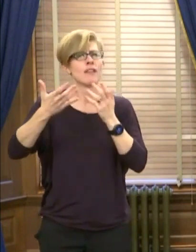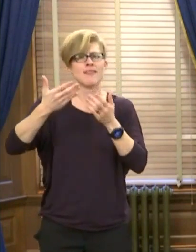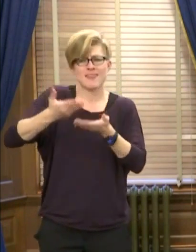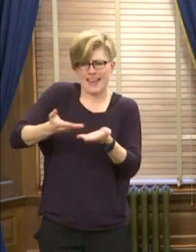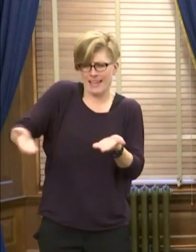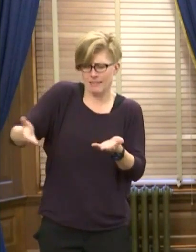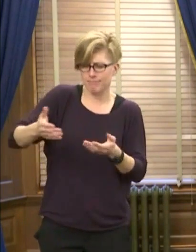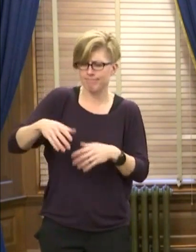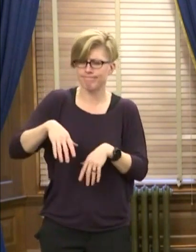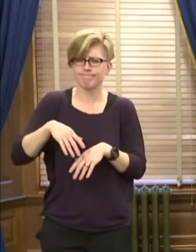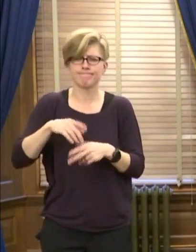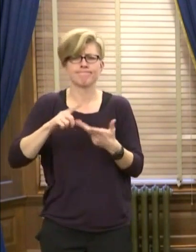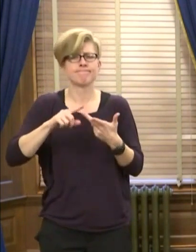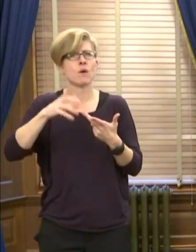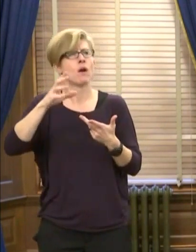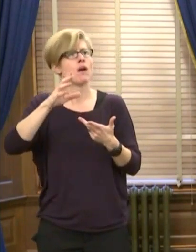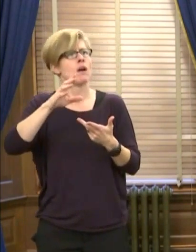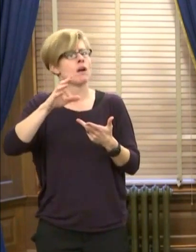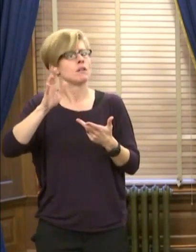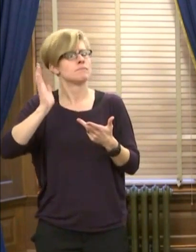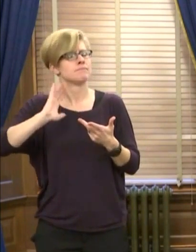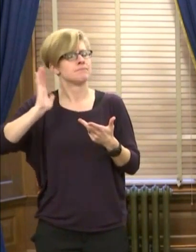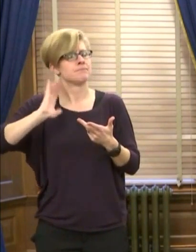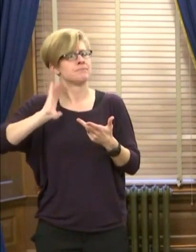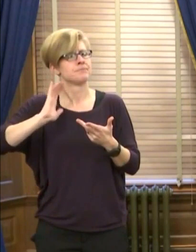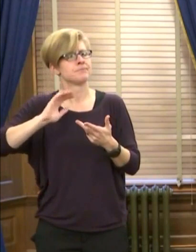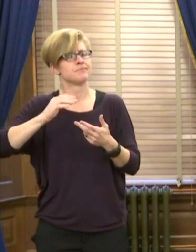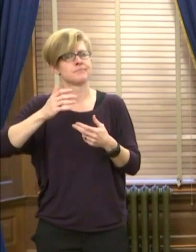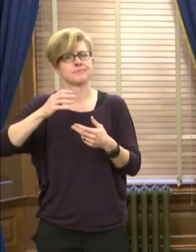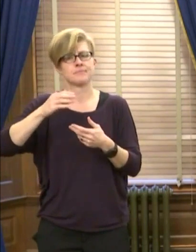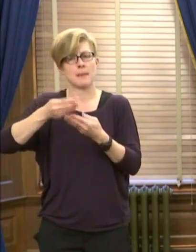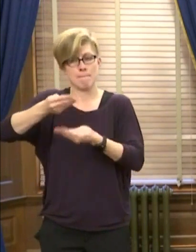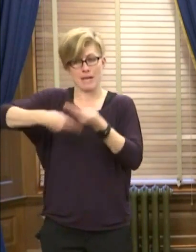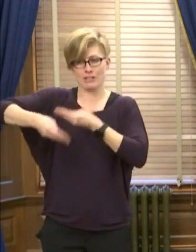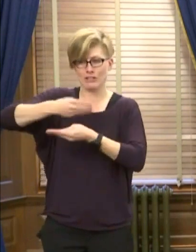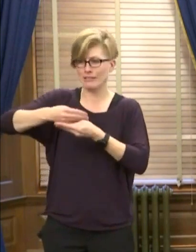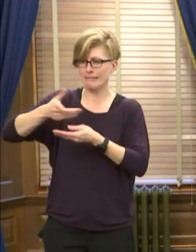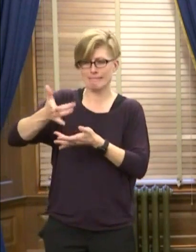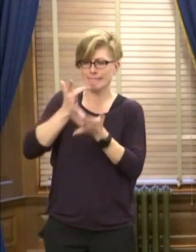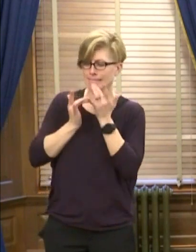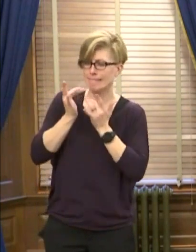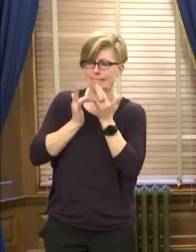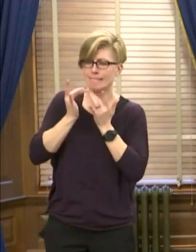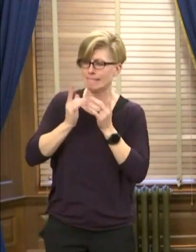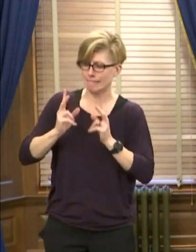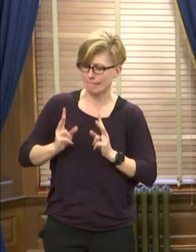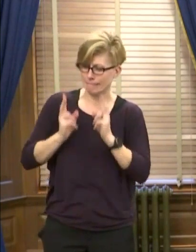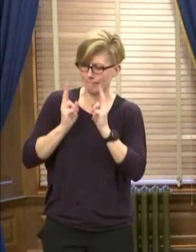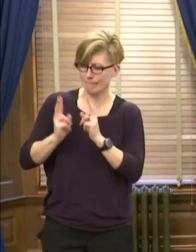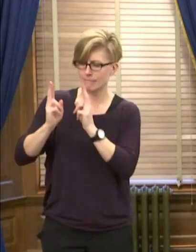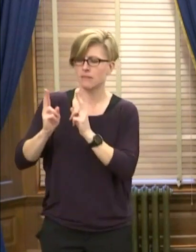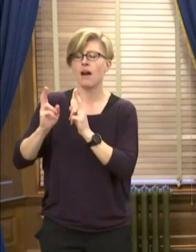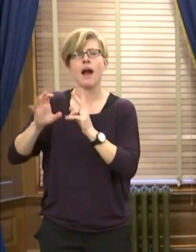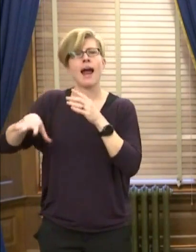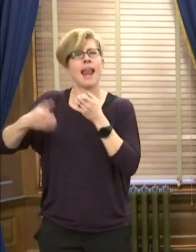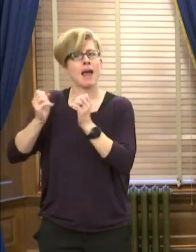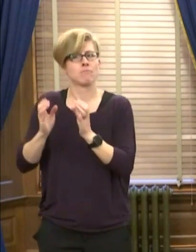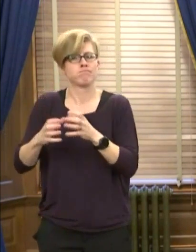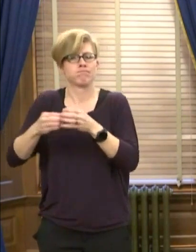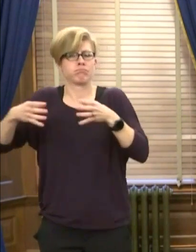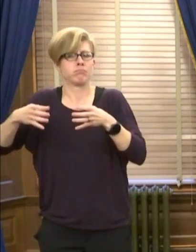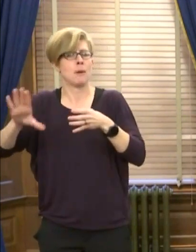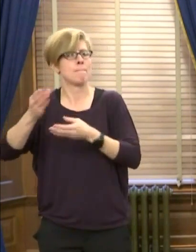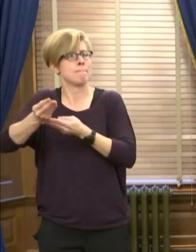you know, some of our budgets that have been pretty decimated over time. But,